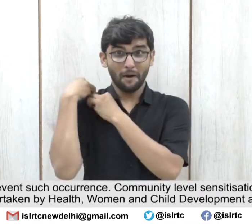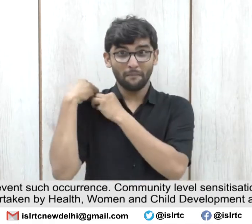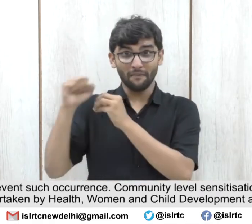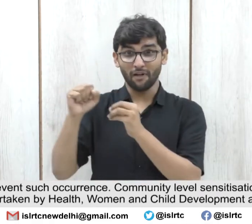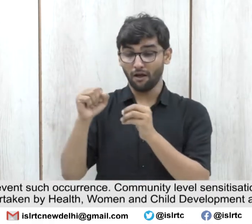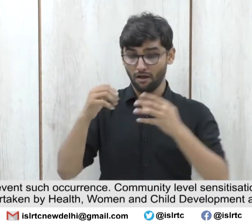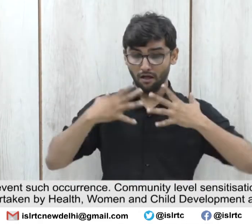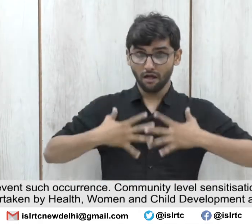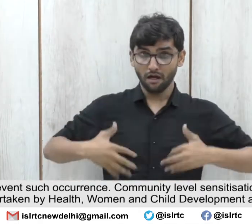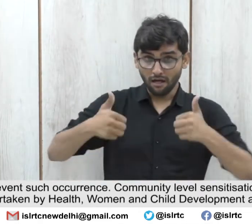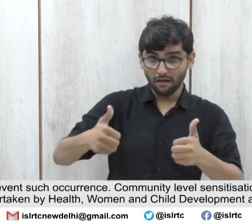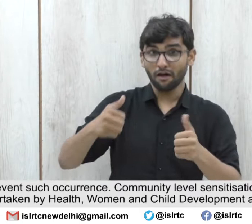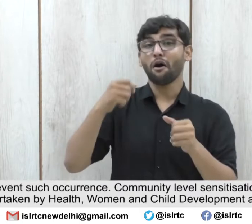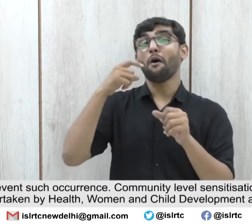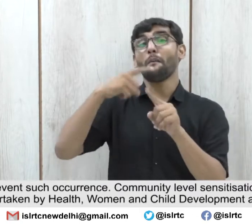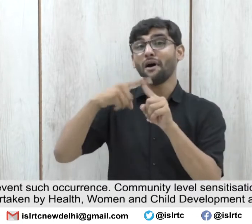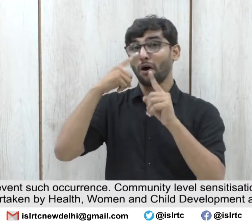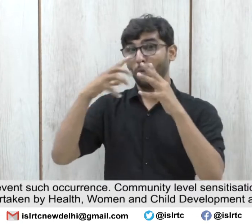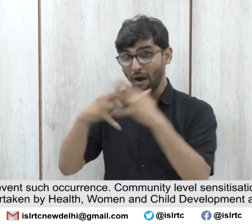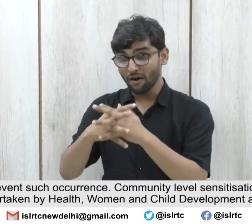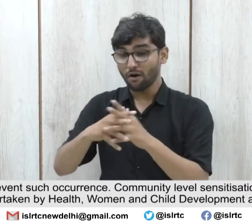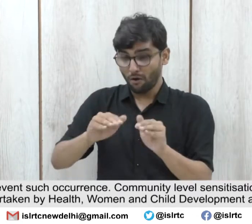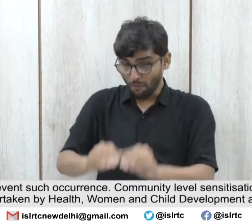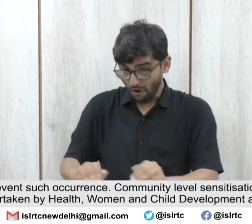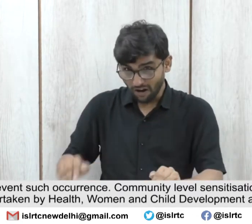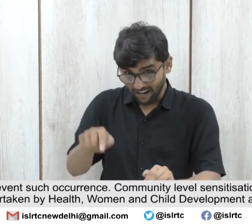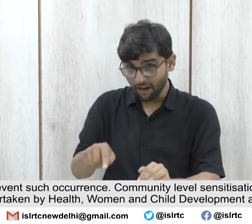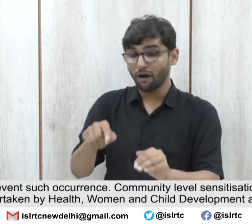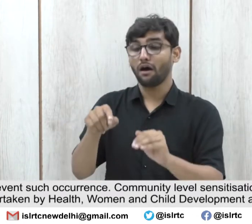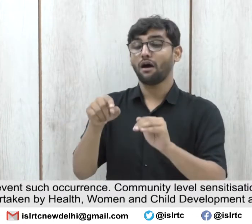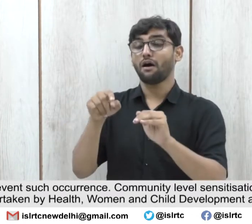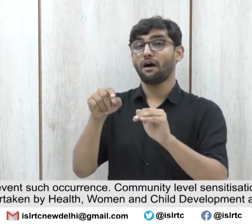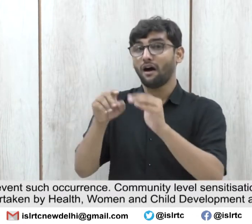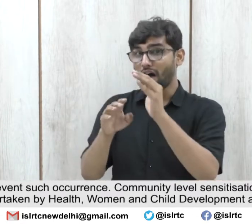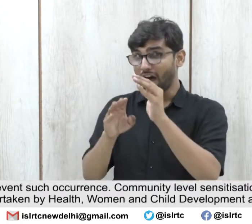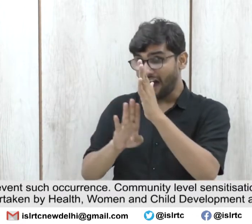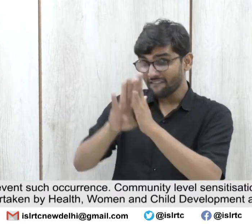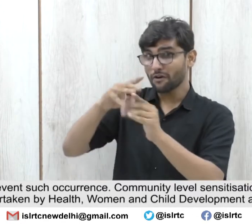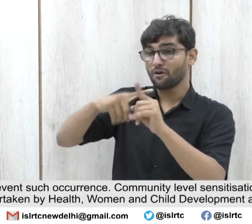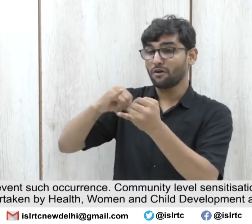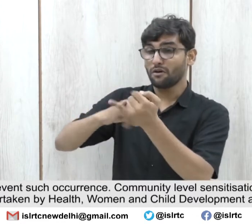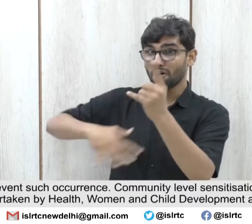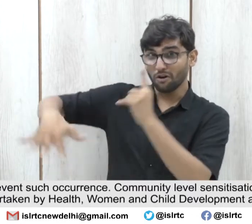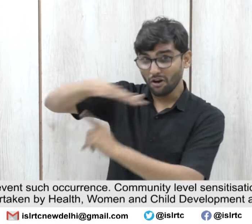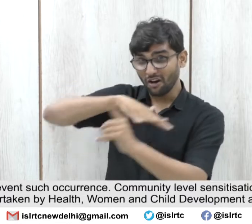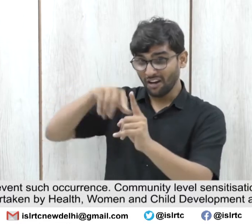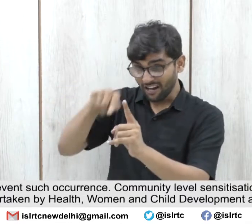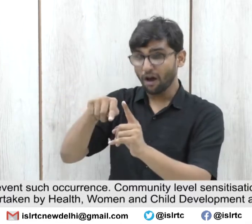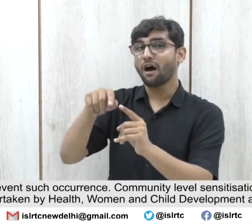sensitization on these issues need to be undertaken by health, women and